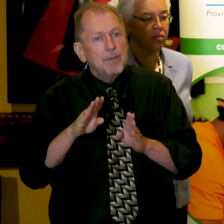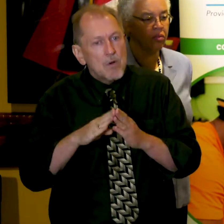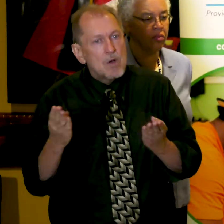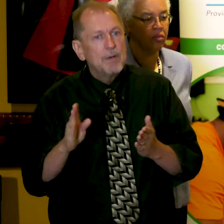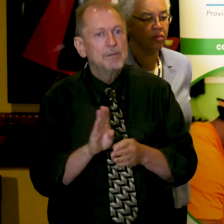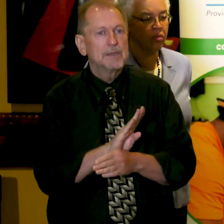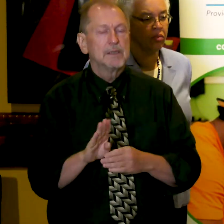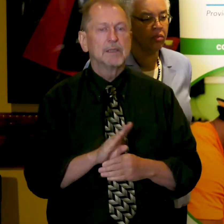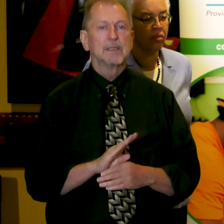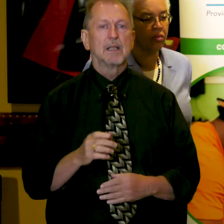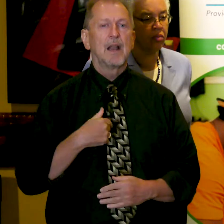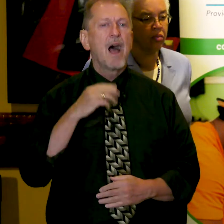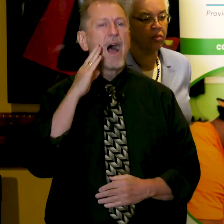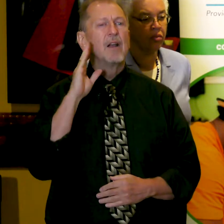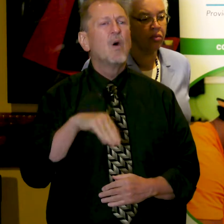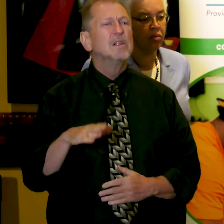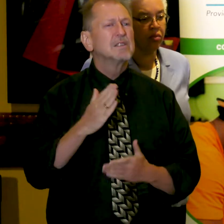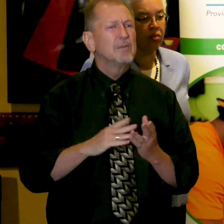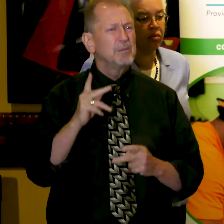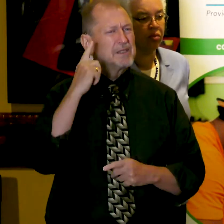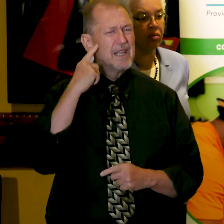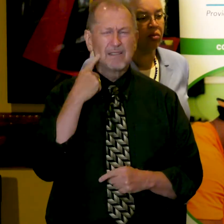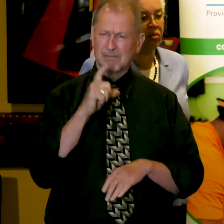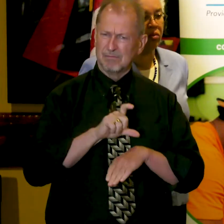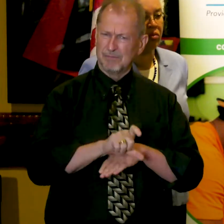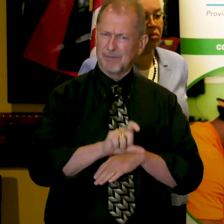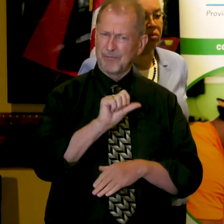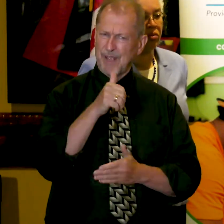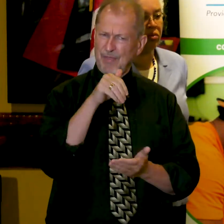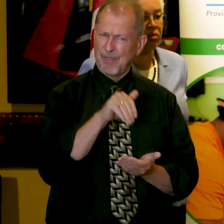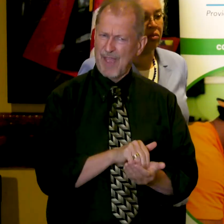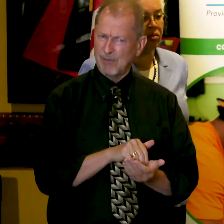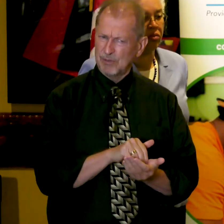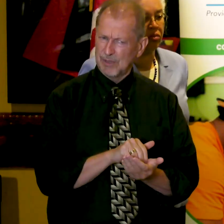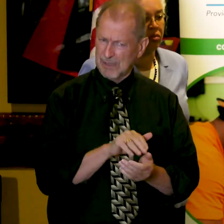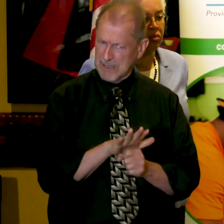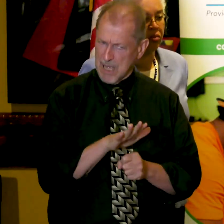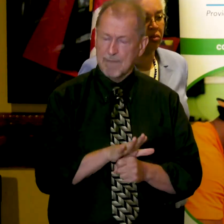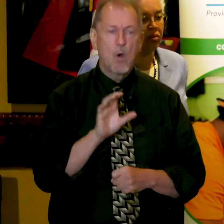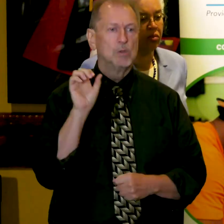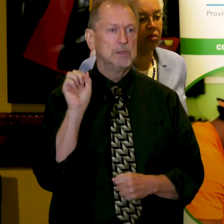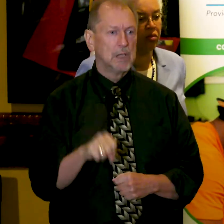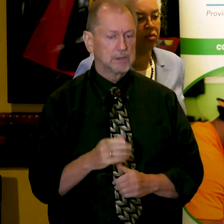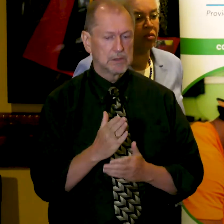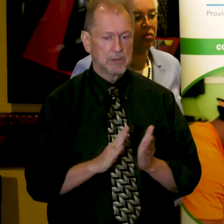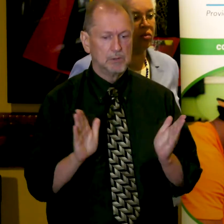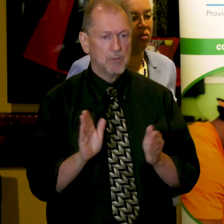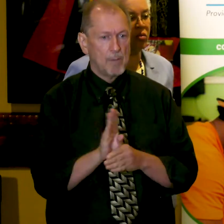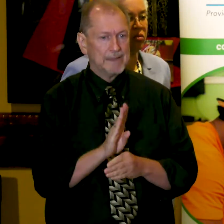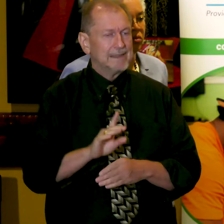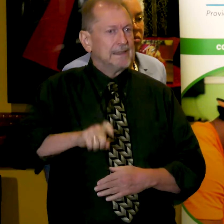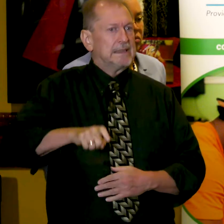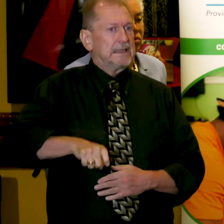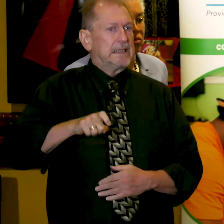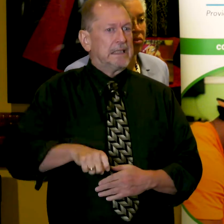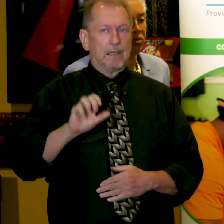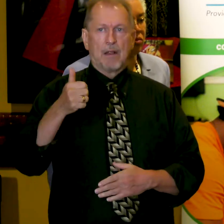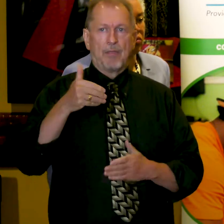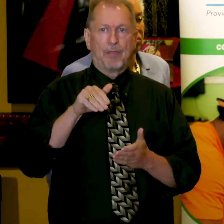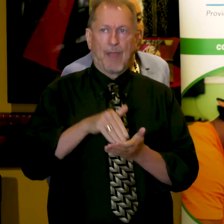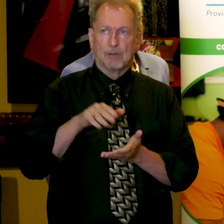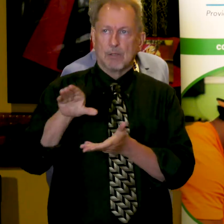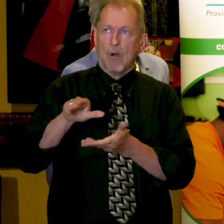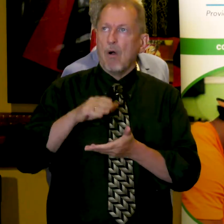and I know $10,000 grants like this will be a game changer for our small businesses. These grants will